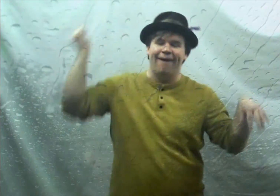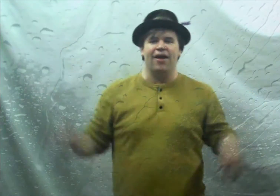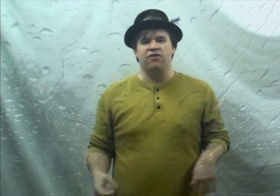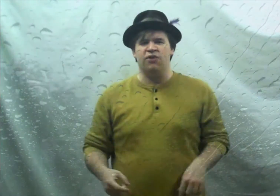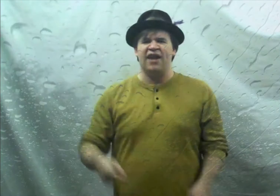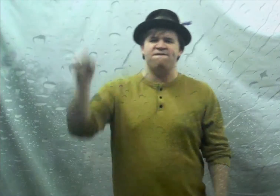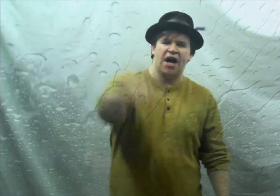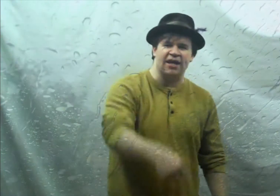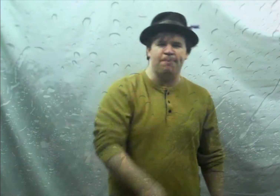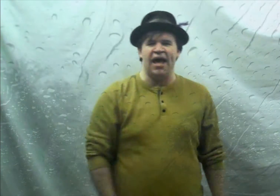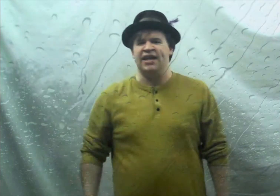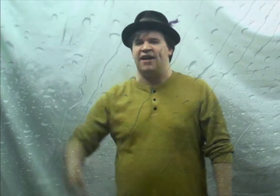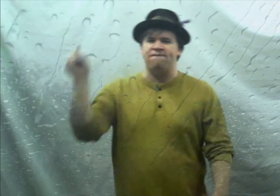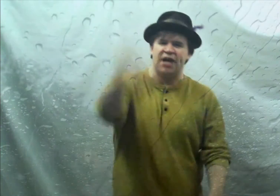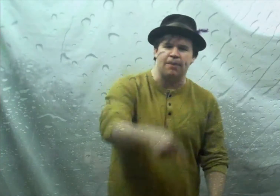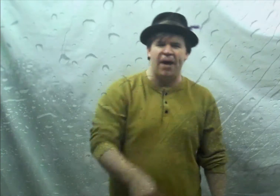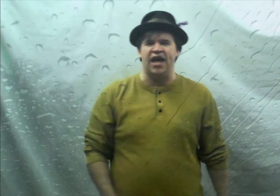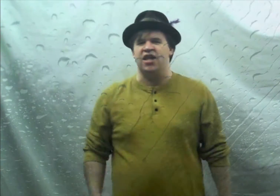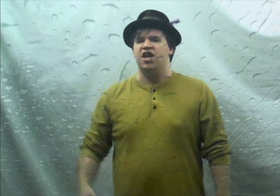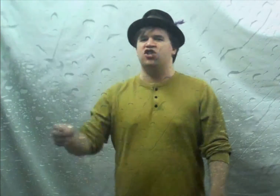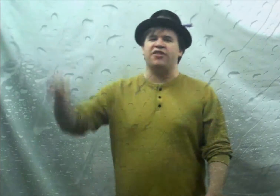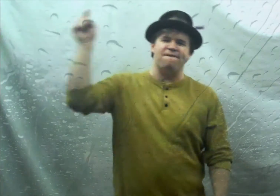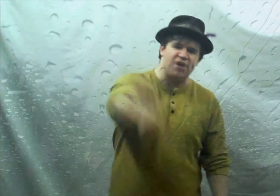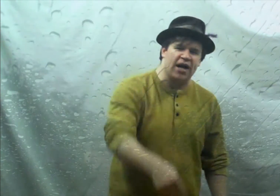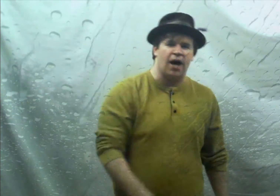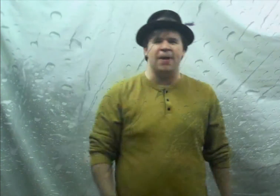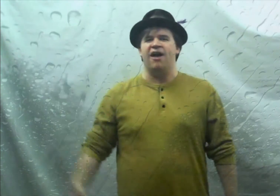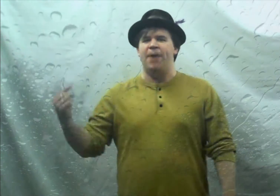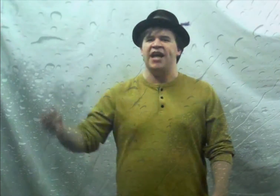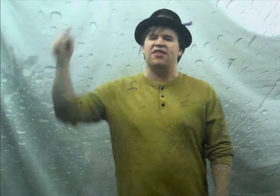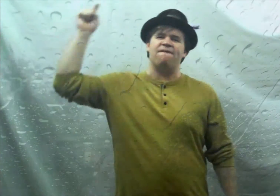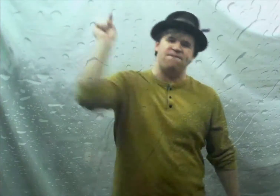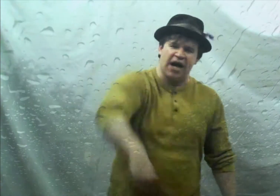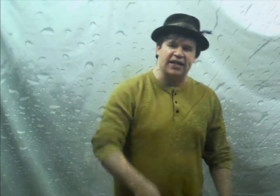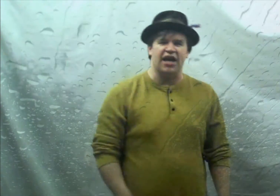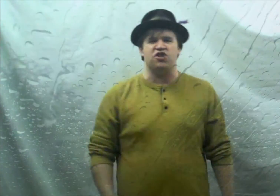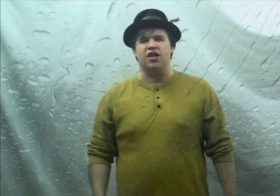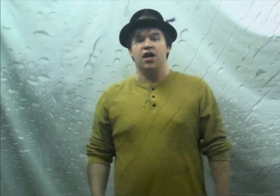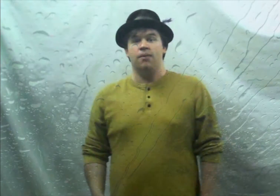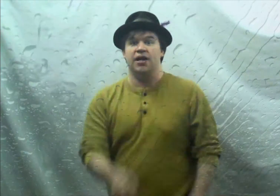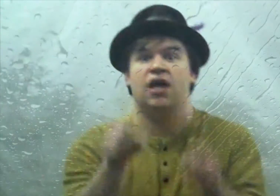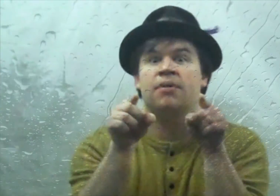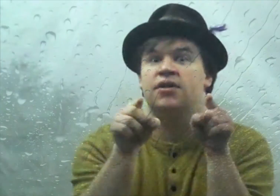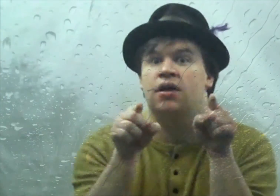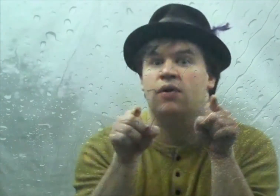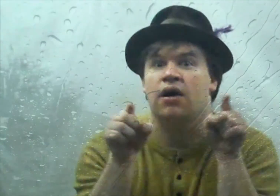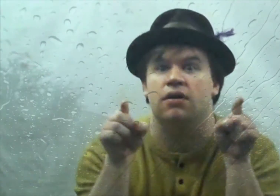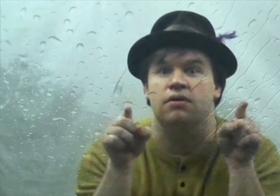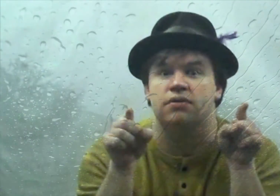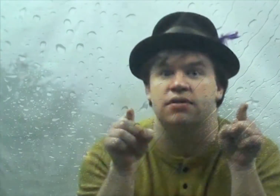so get a fucking pen get a fucking pen shut the fucking up and pay the fucking attention because I'm gonna tell you how it goes